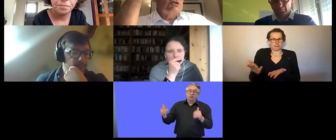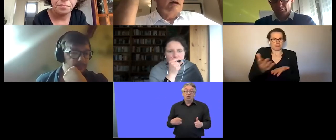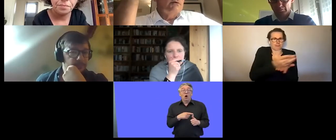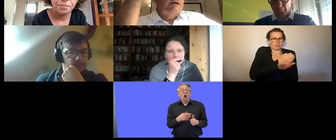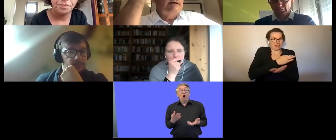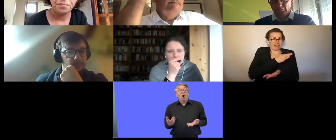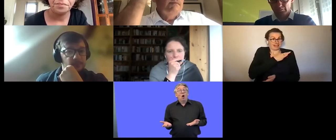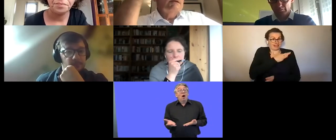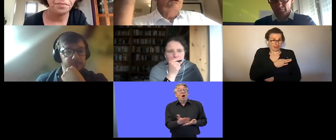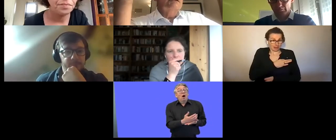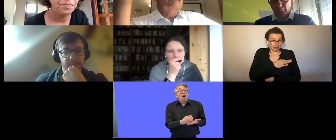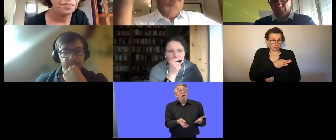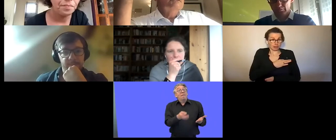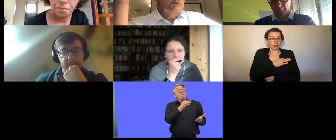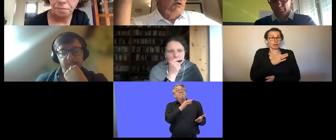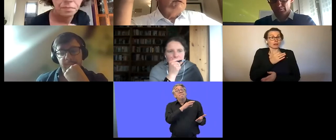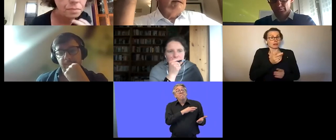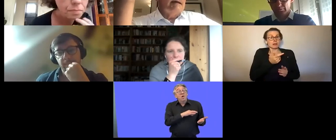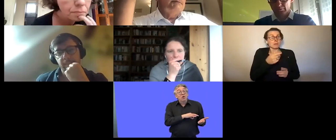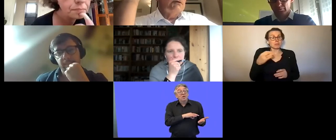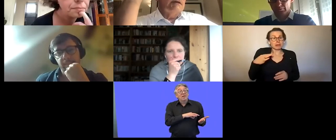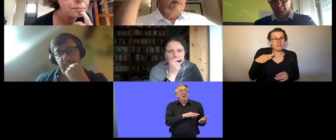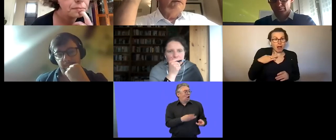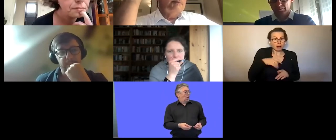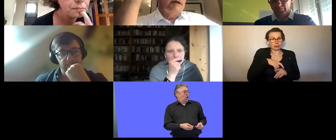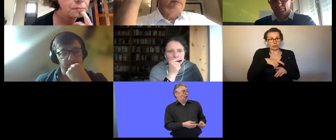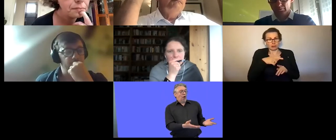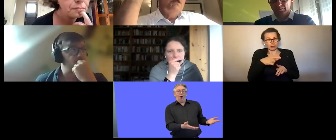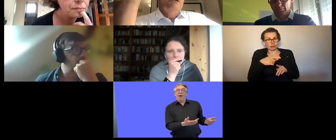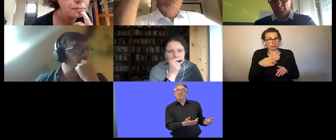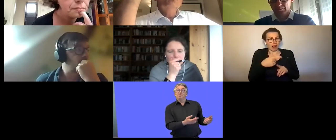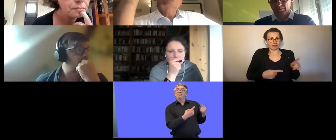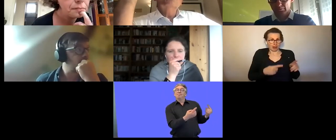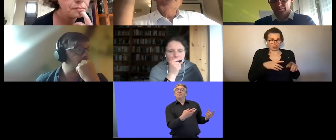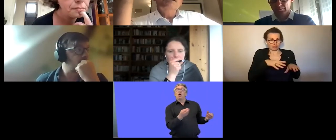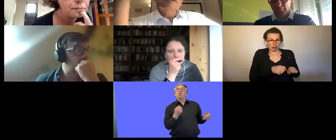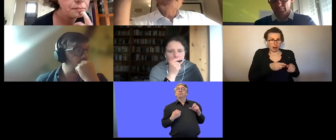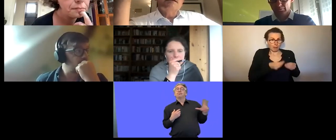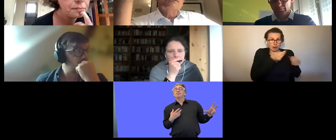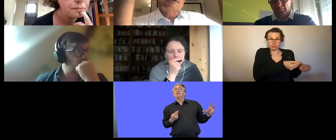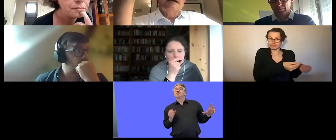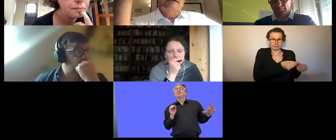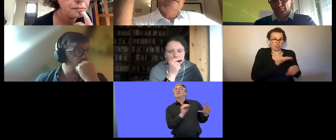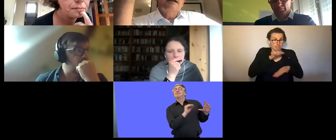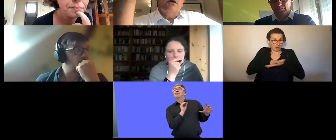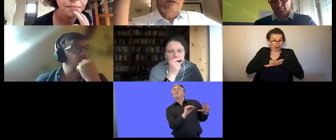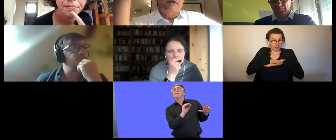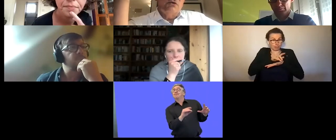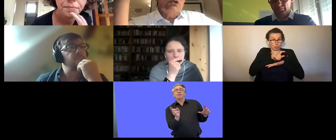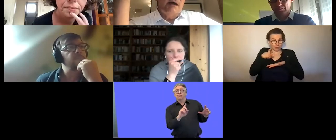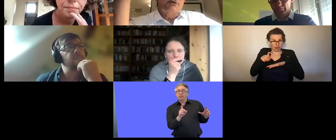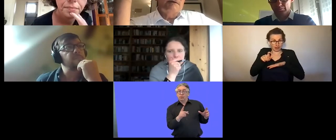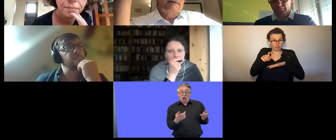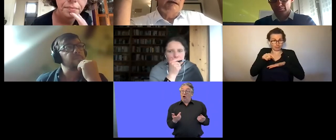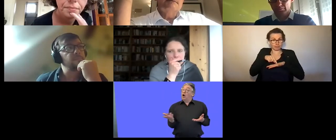profits are not given out to private shareholders are not issued to private shareholders but remain largely